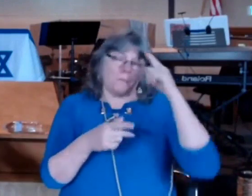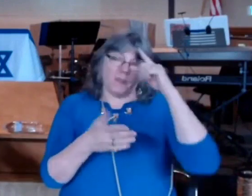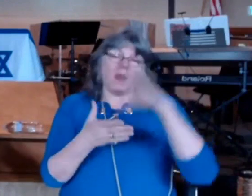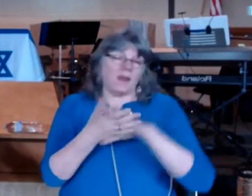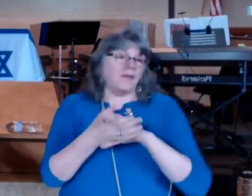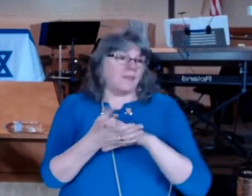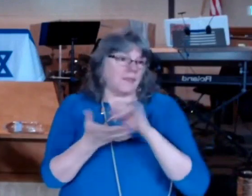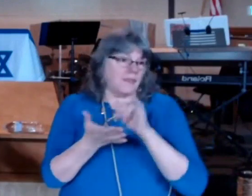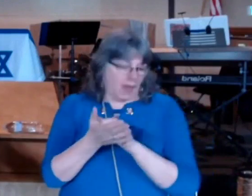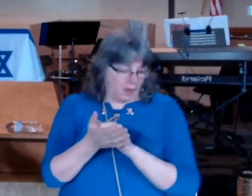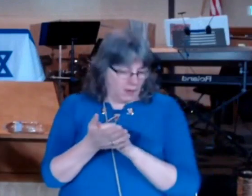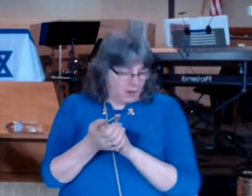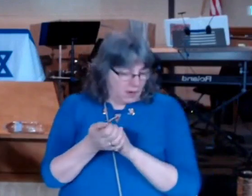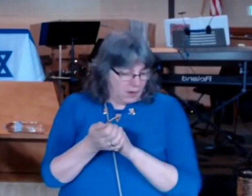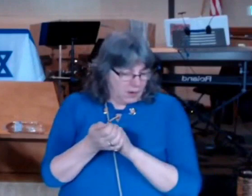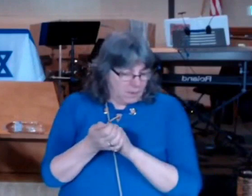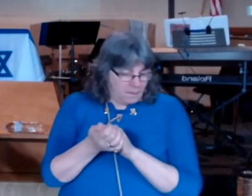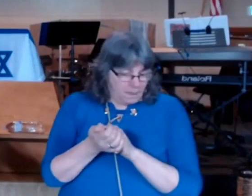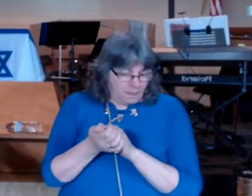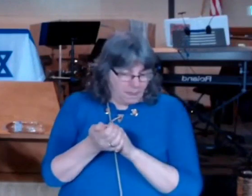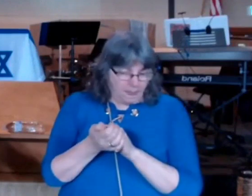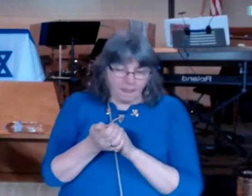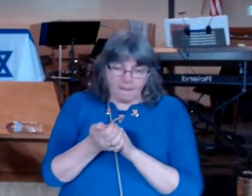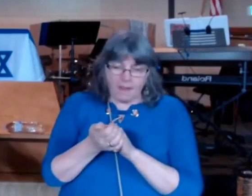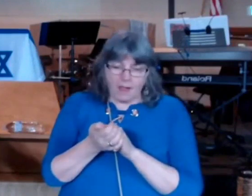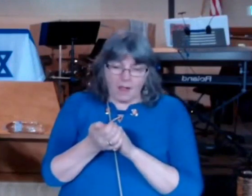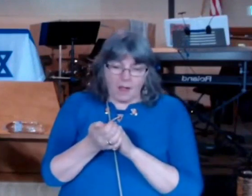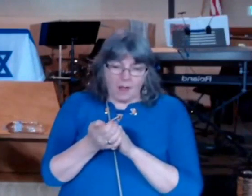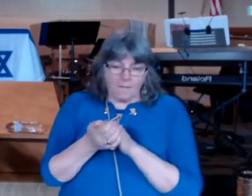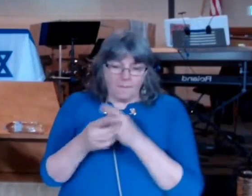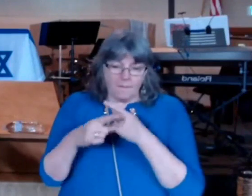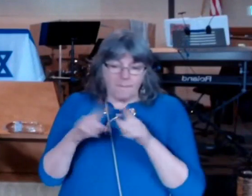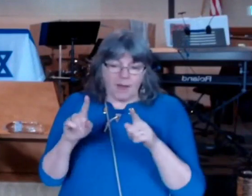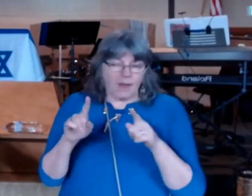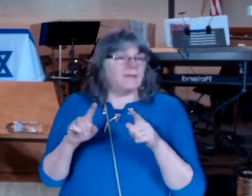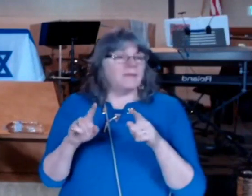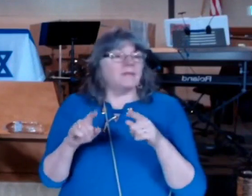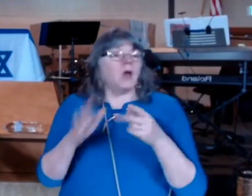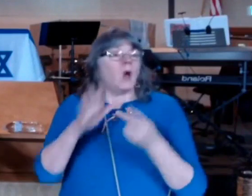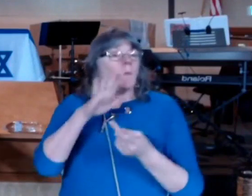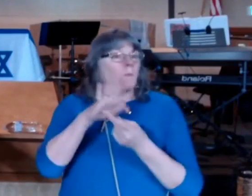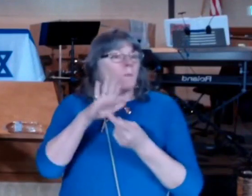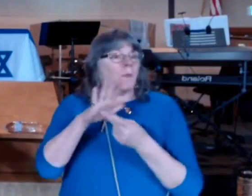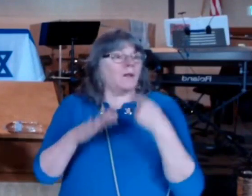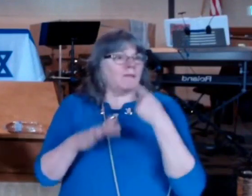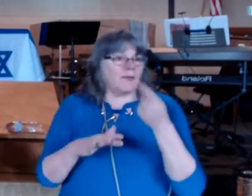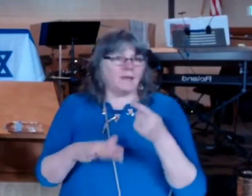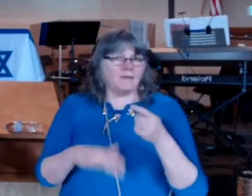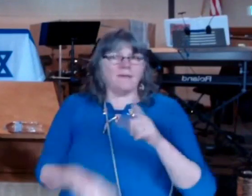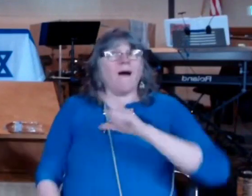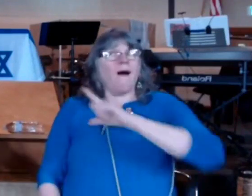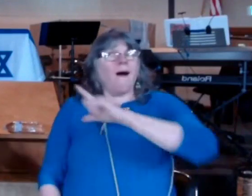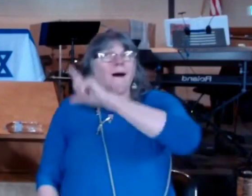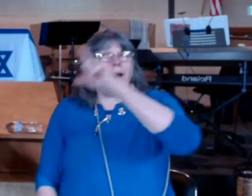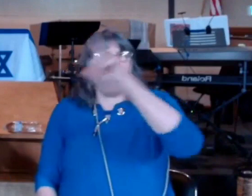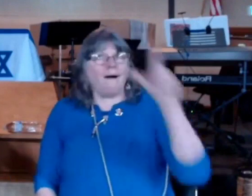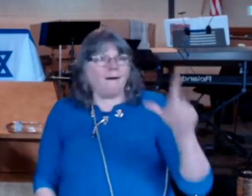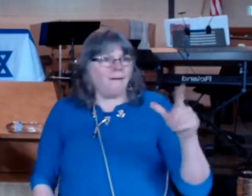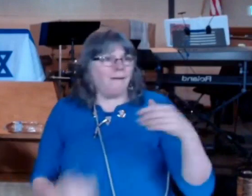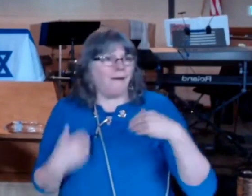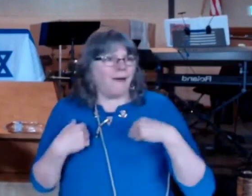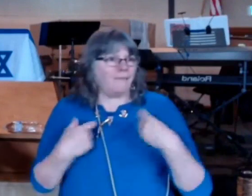was feeling bad and we prayed a prayer for them and they felt at least better they felt